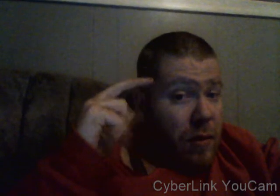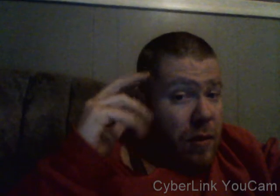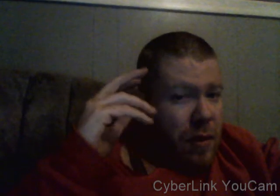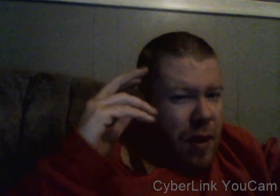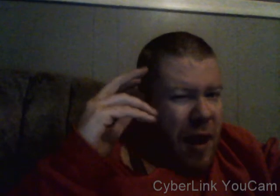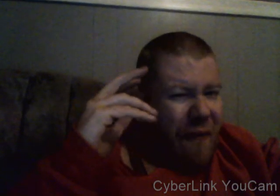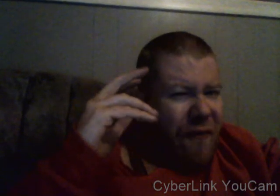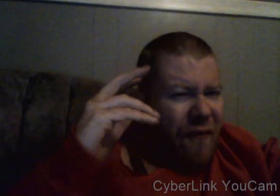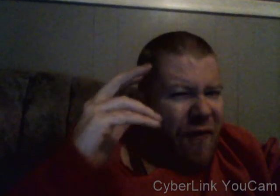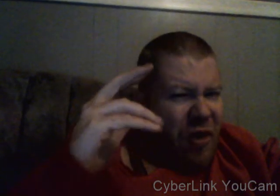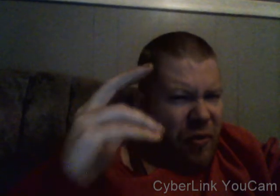a film